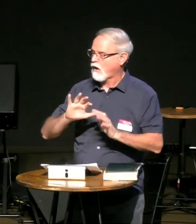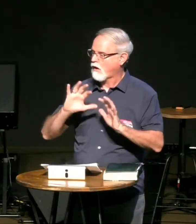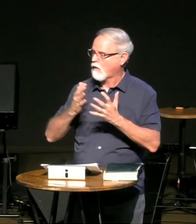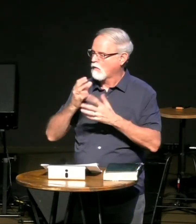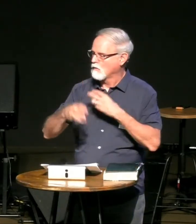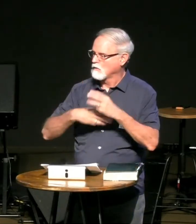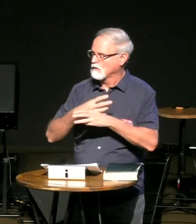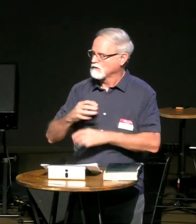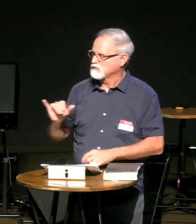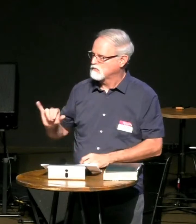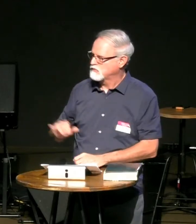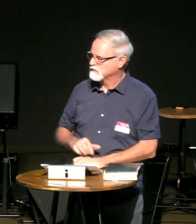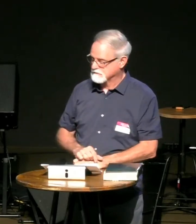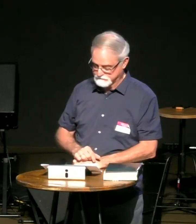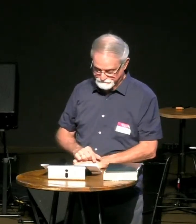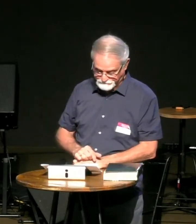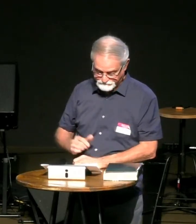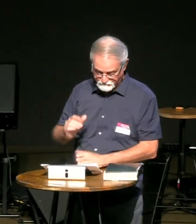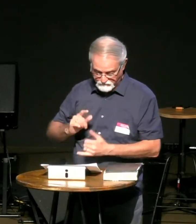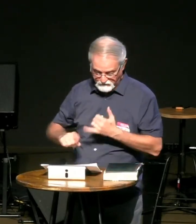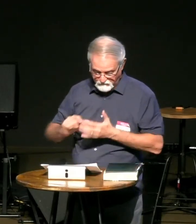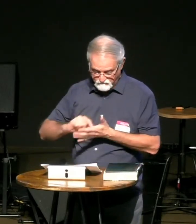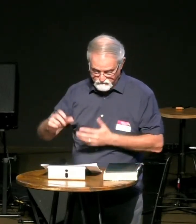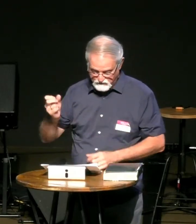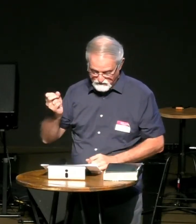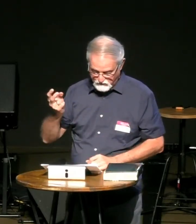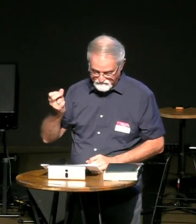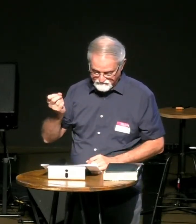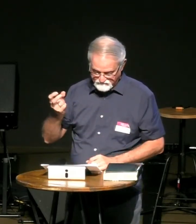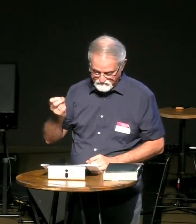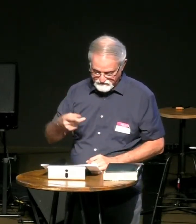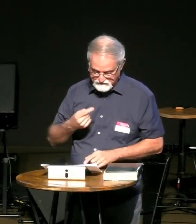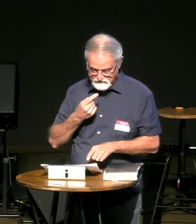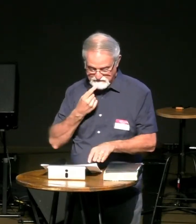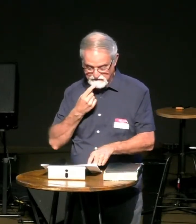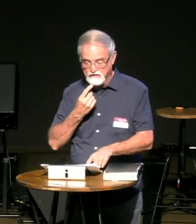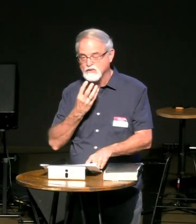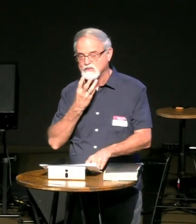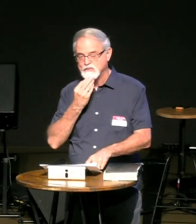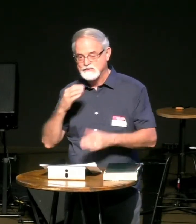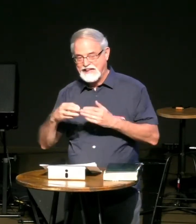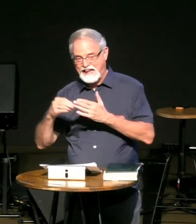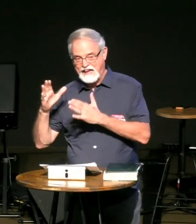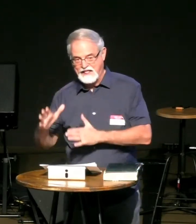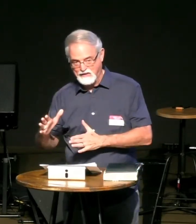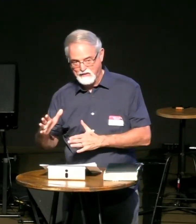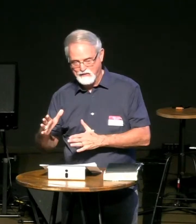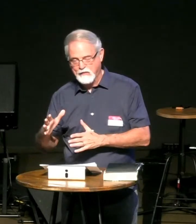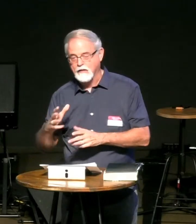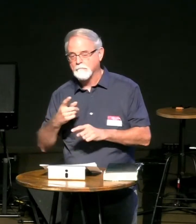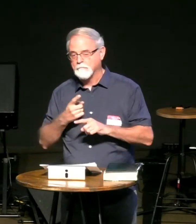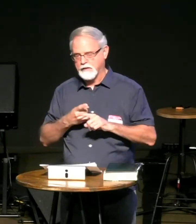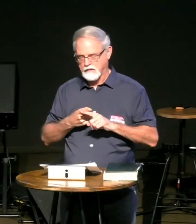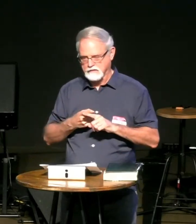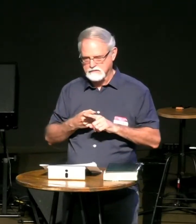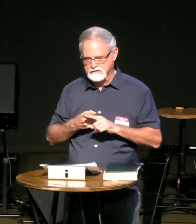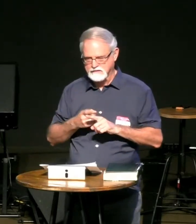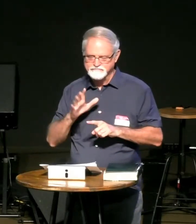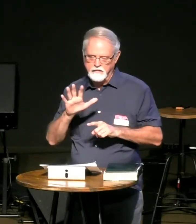about this church we see it changing and growing and revival coming and then in verse 12 we see